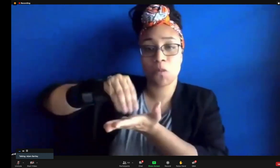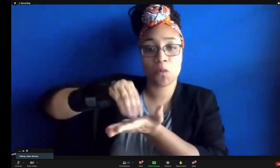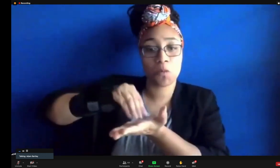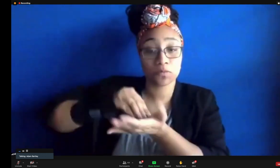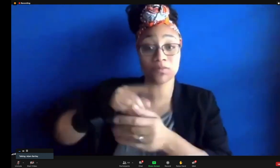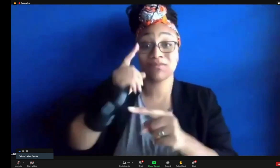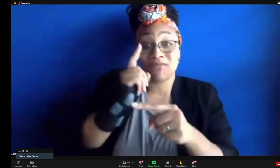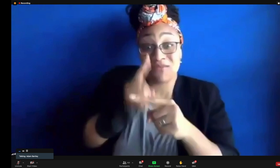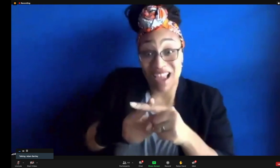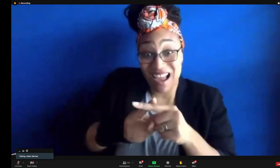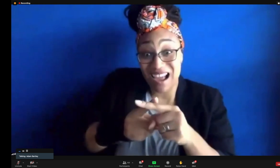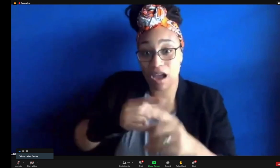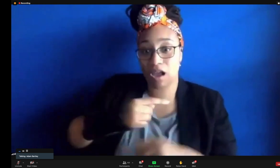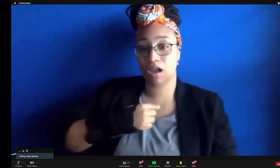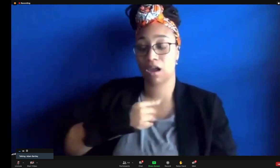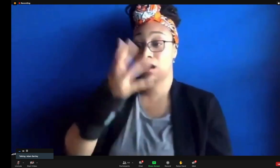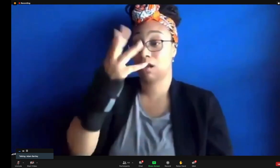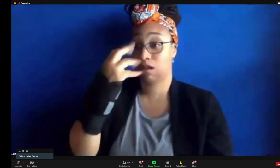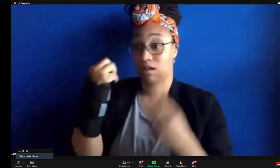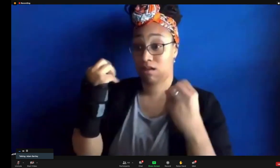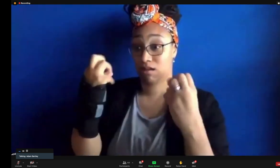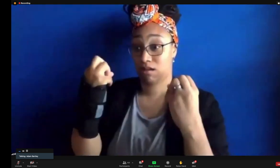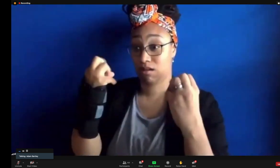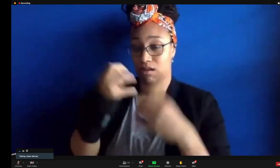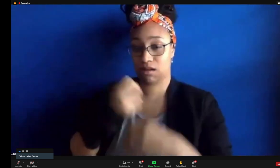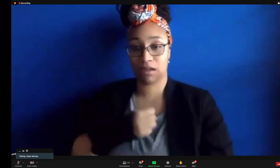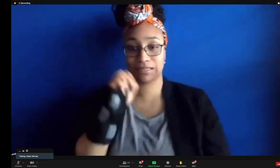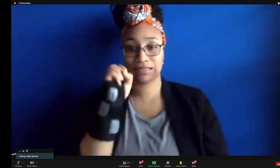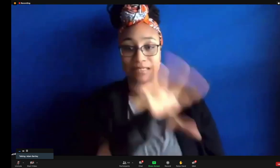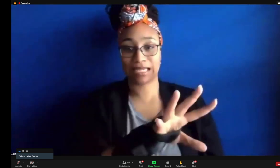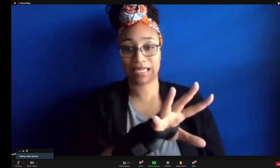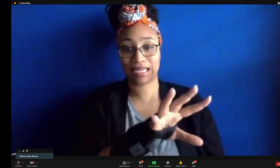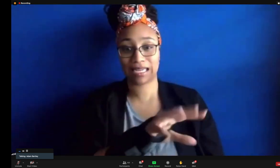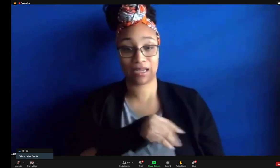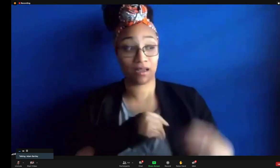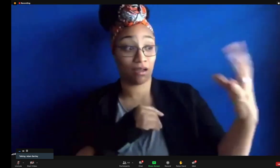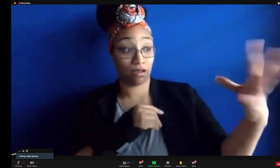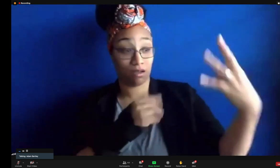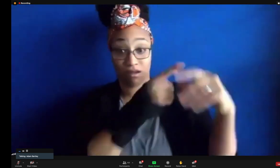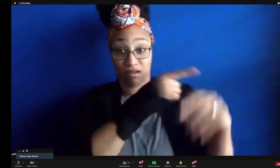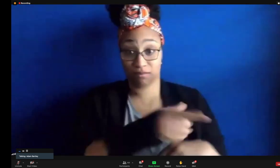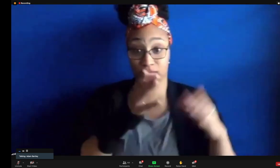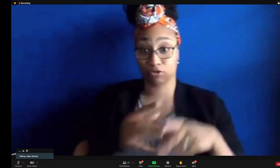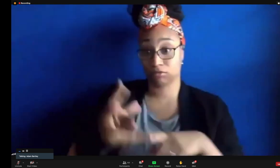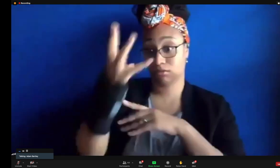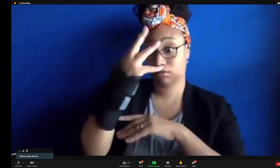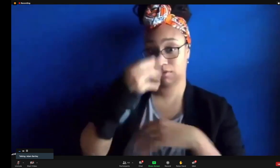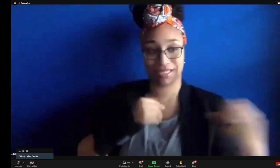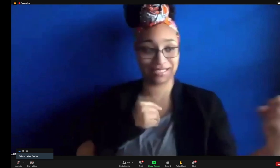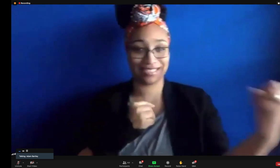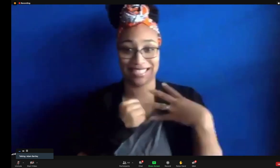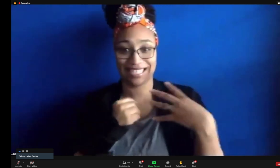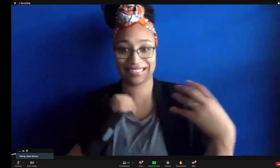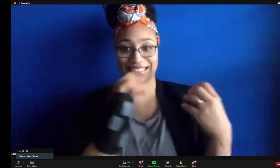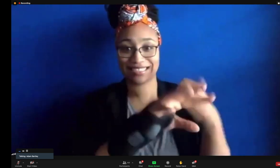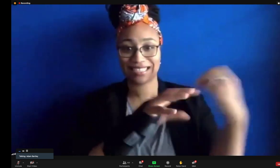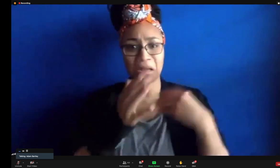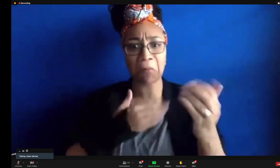your job as the director and the performer's job to take detailed notes on what this is going to be. And now when I take my notes, we do video notes back and forth.